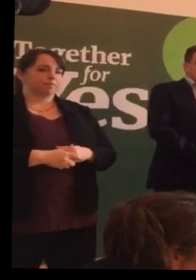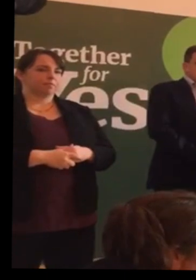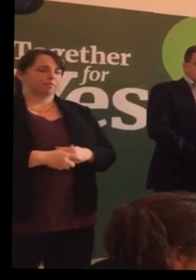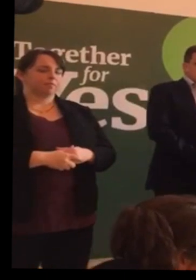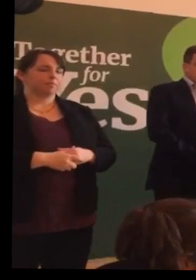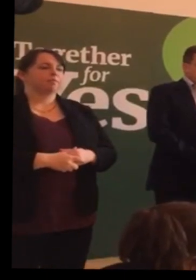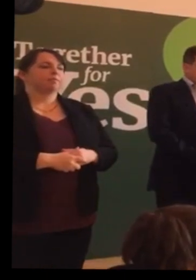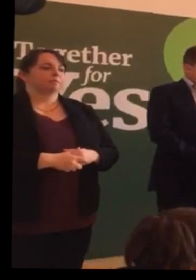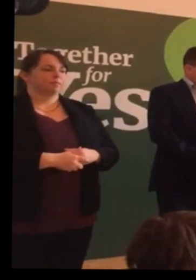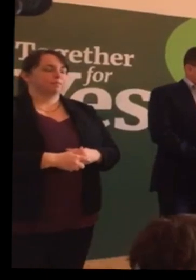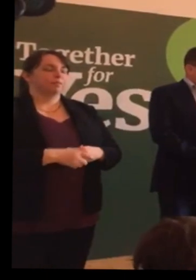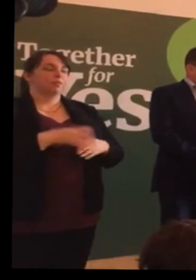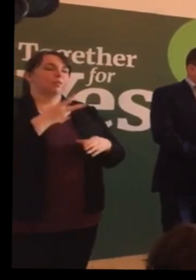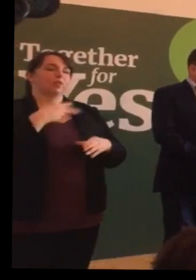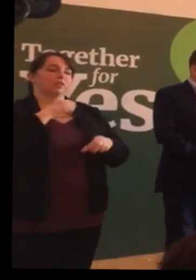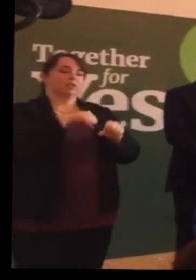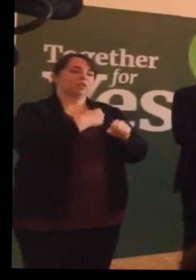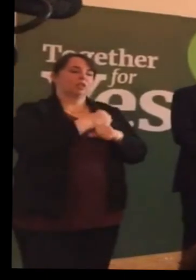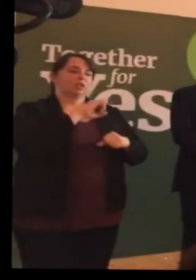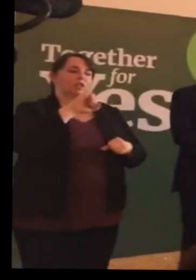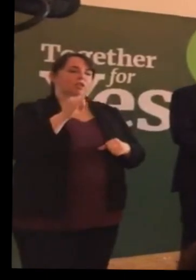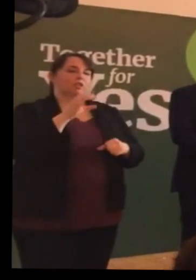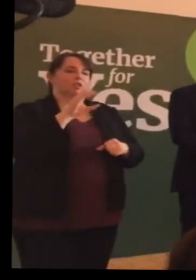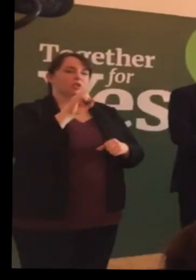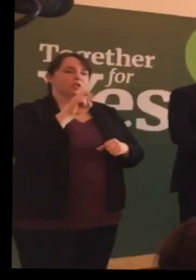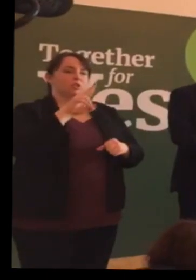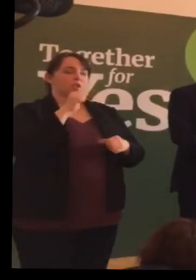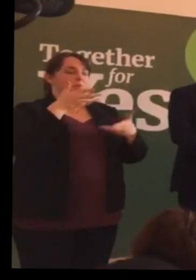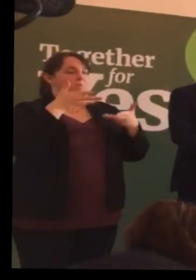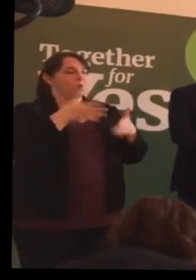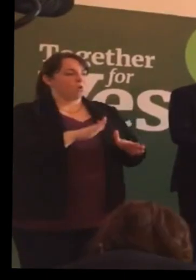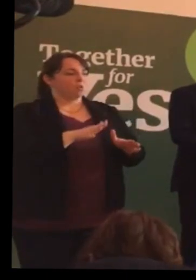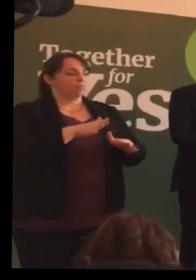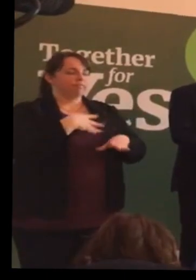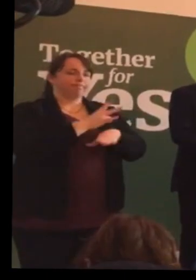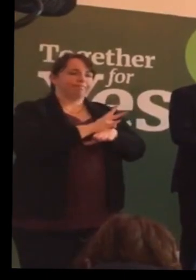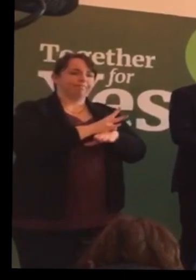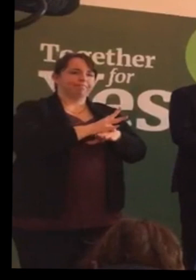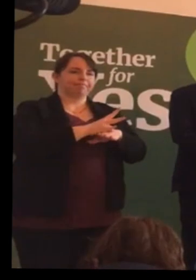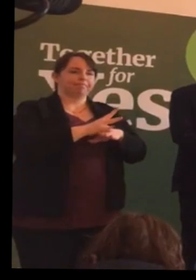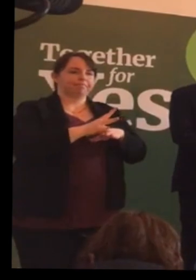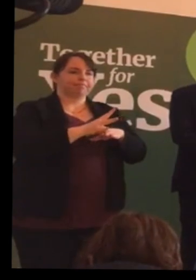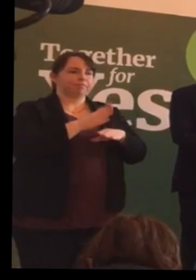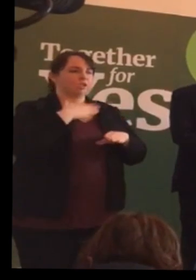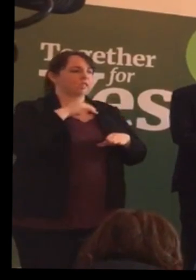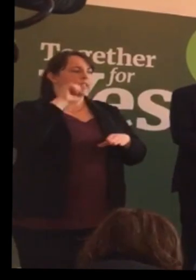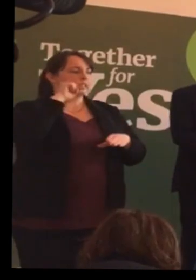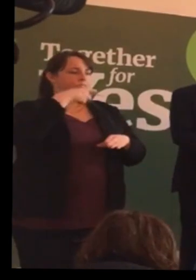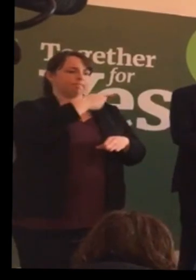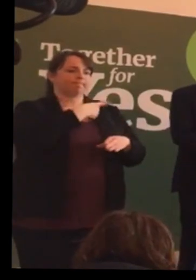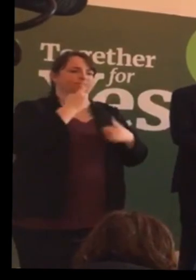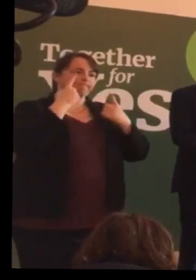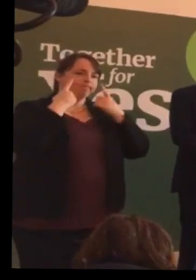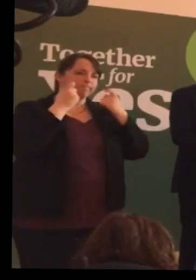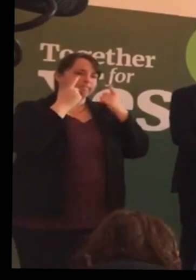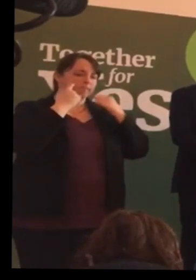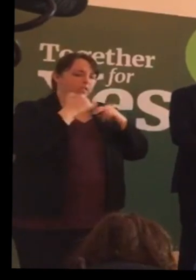When Joshua was born to be silent, there was only the sound of us crying in the room that morning.